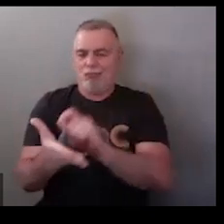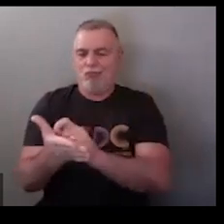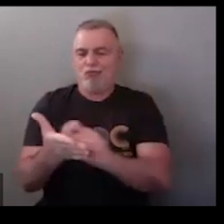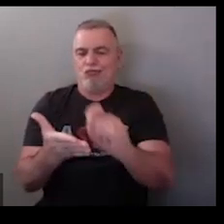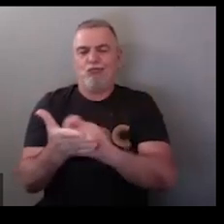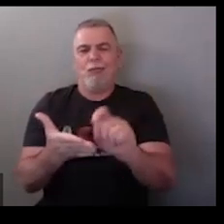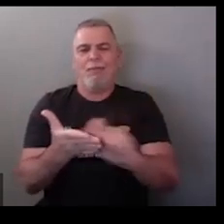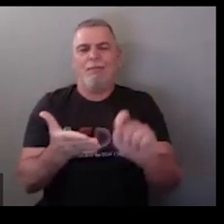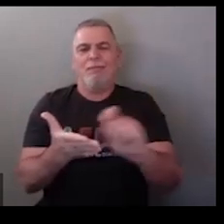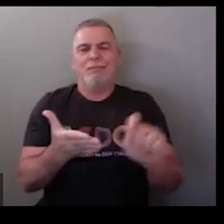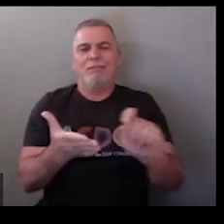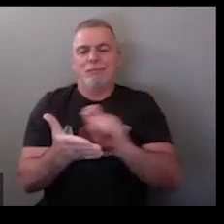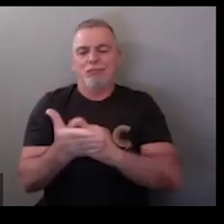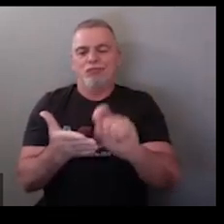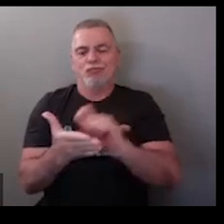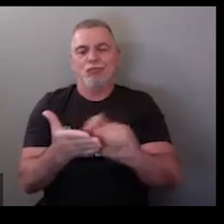writing